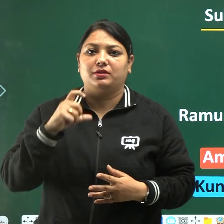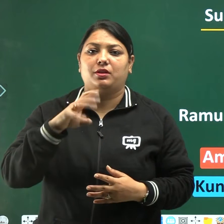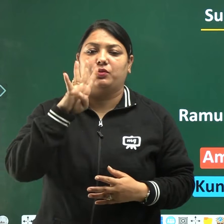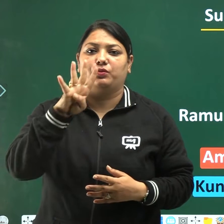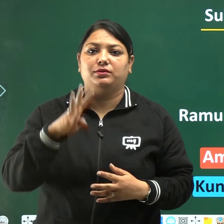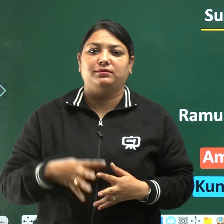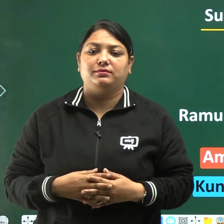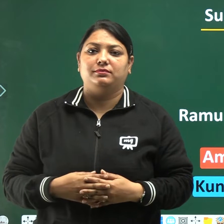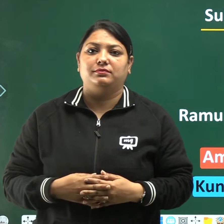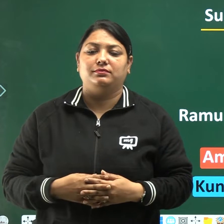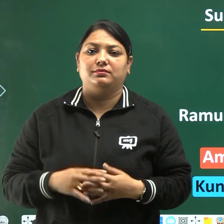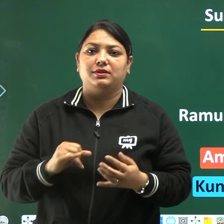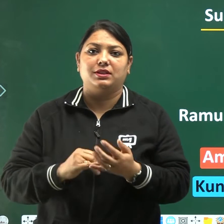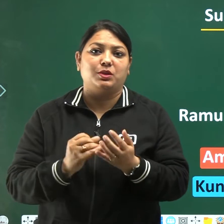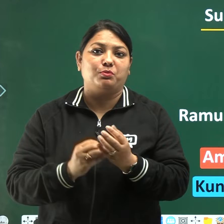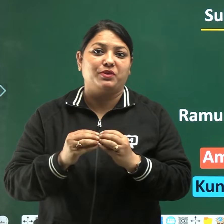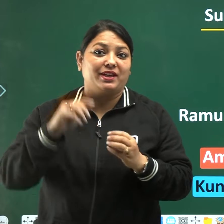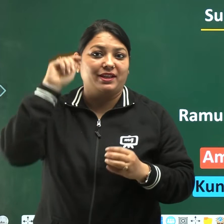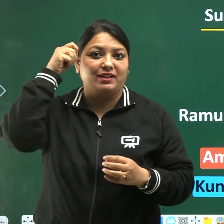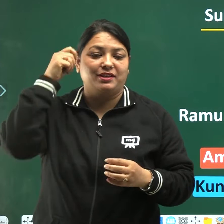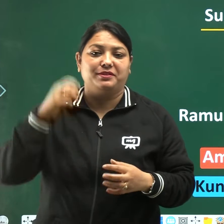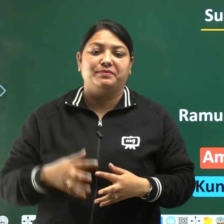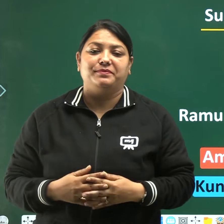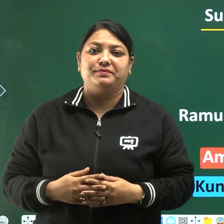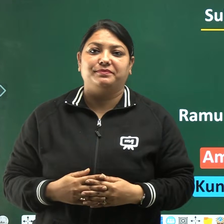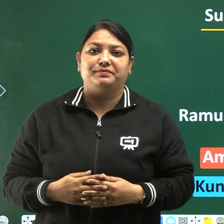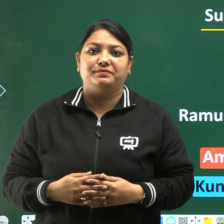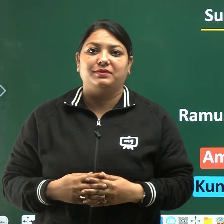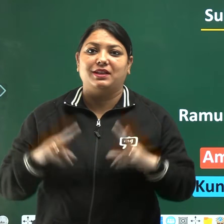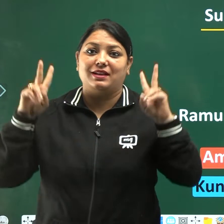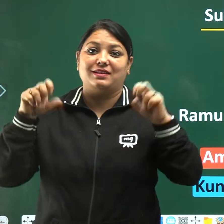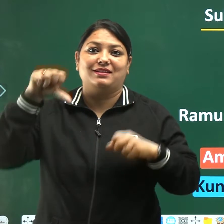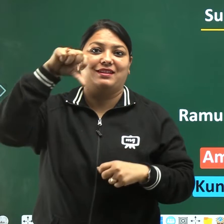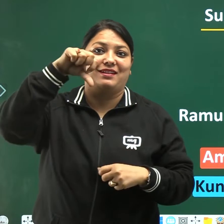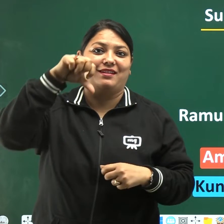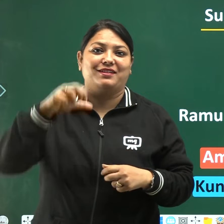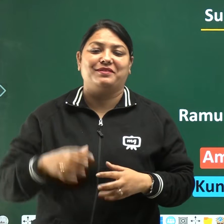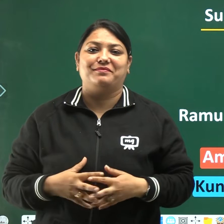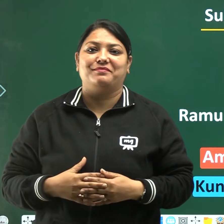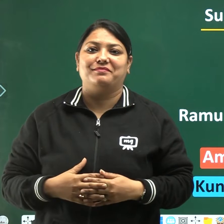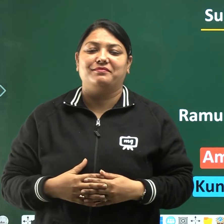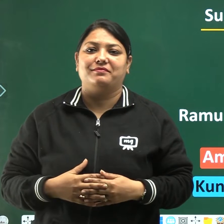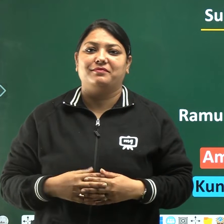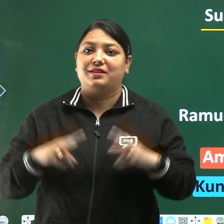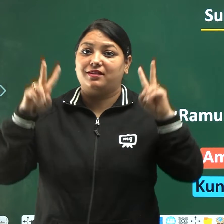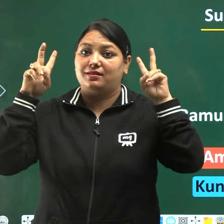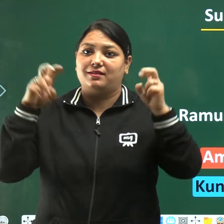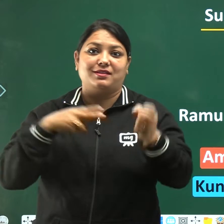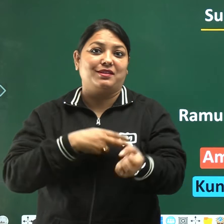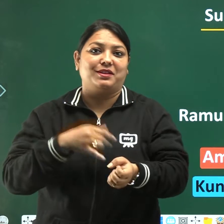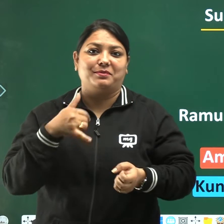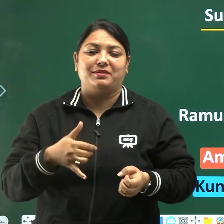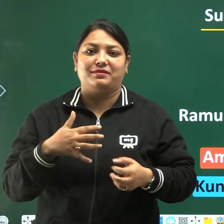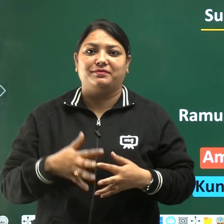4, Subject English, lesson 9, the lesson name is